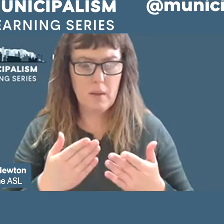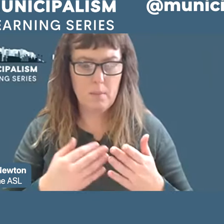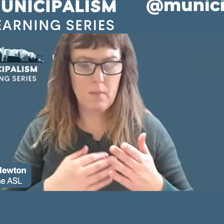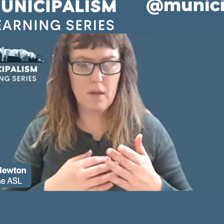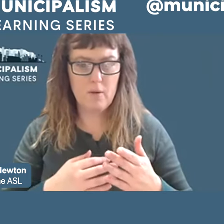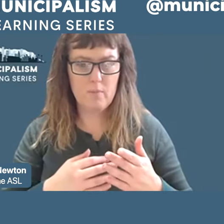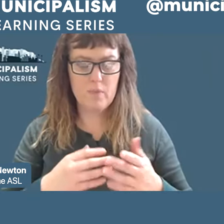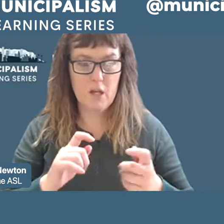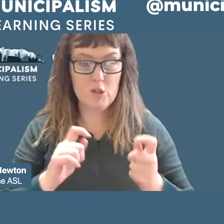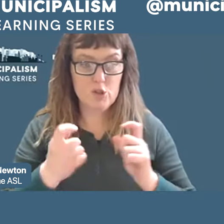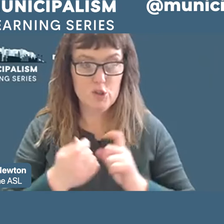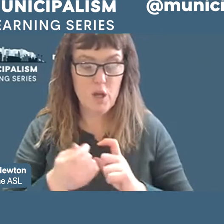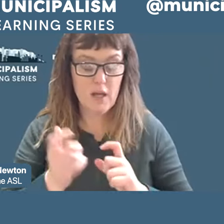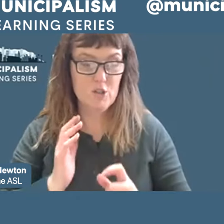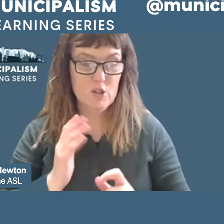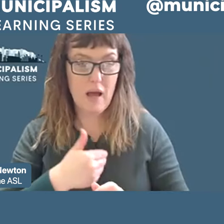to a more